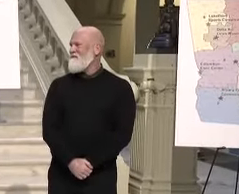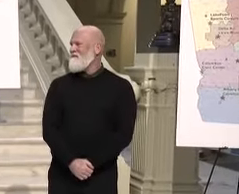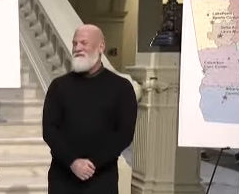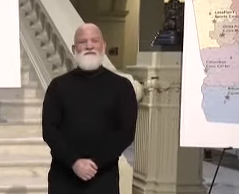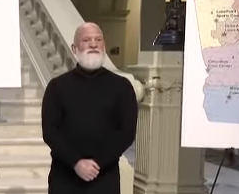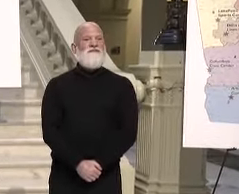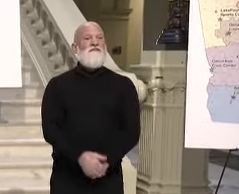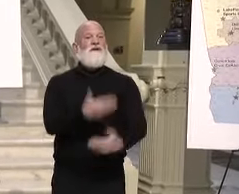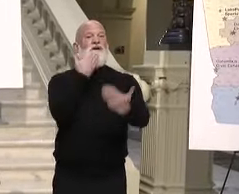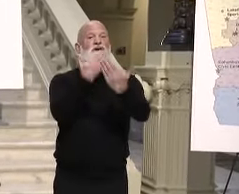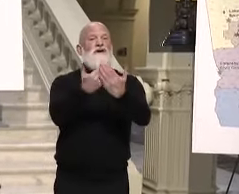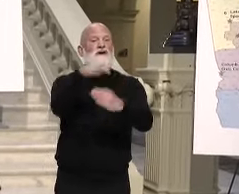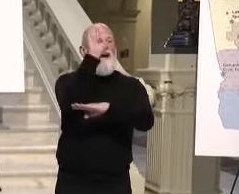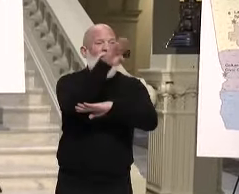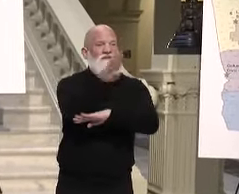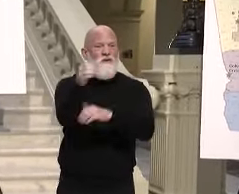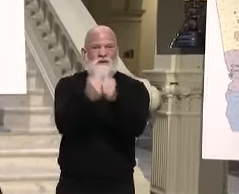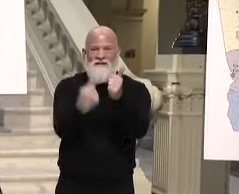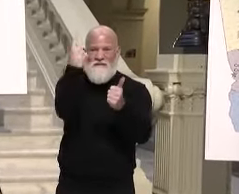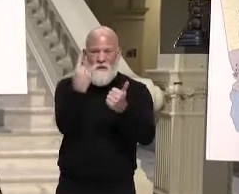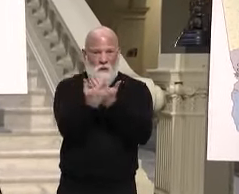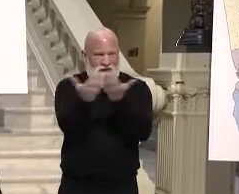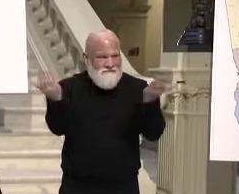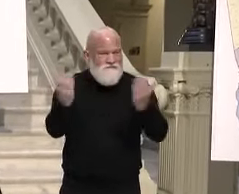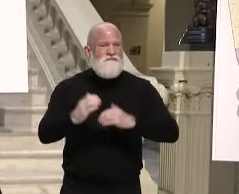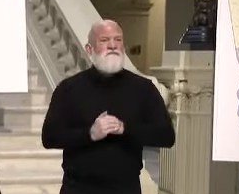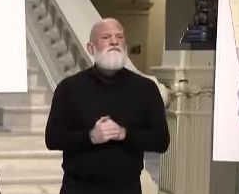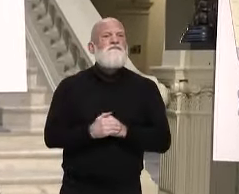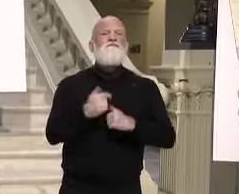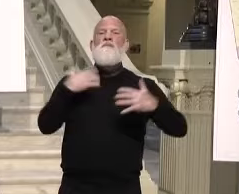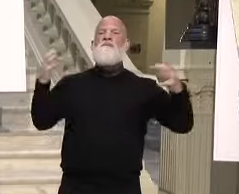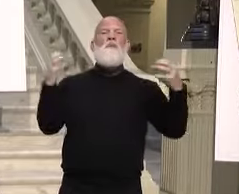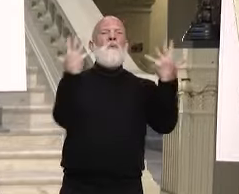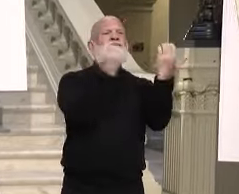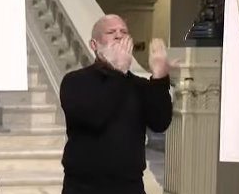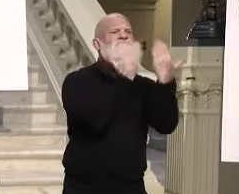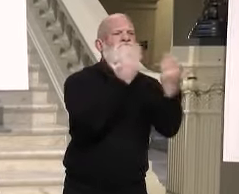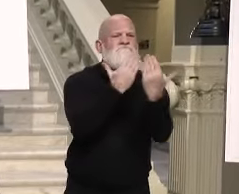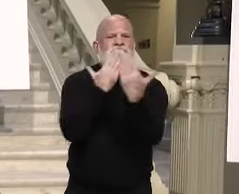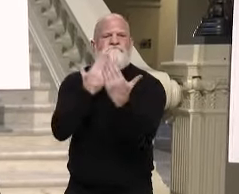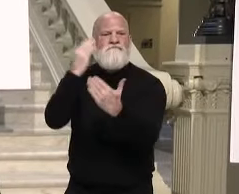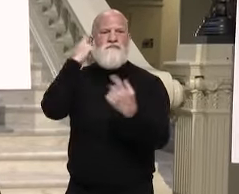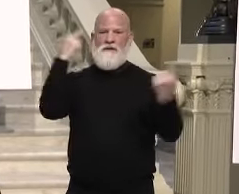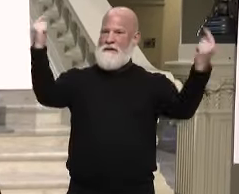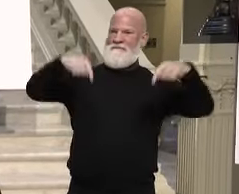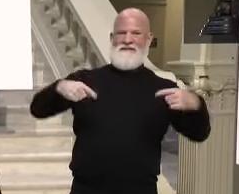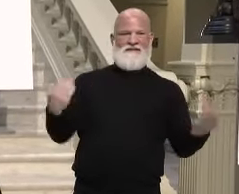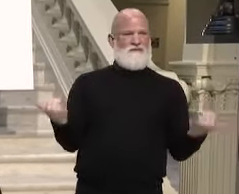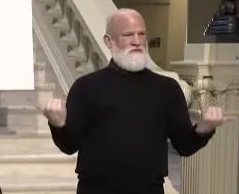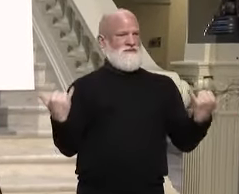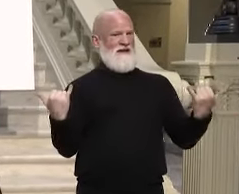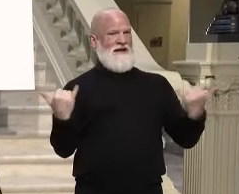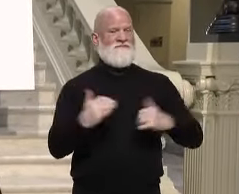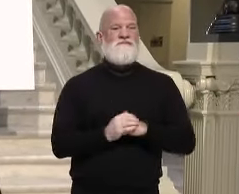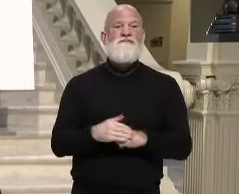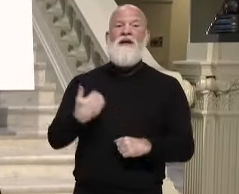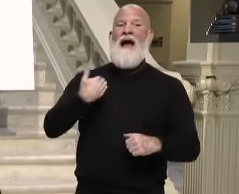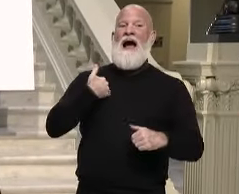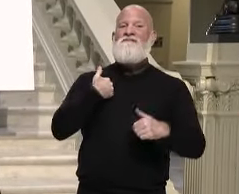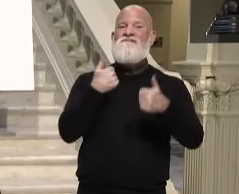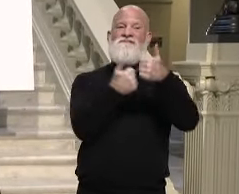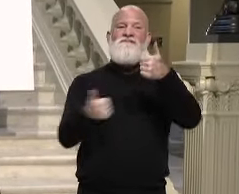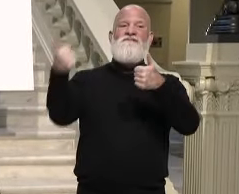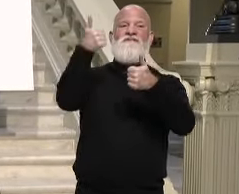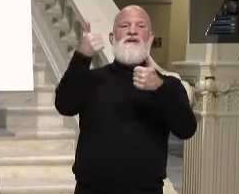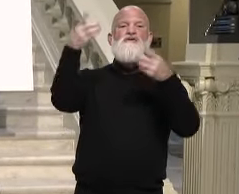Good afternoon, everyone. Let me first of all, just thank you for being here. As usual, have Dr. Toomey and Director Stalins with me